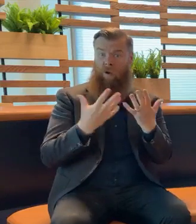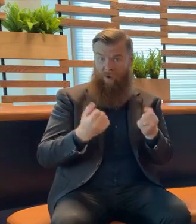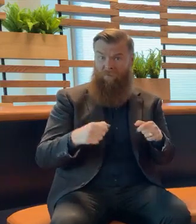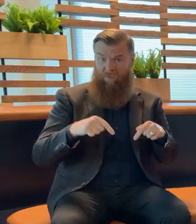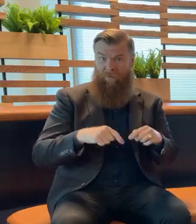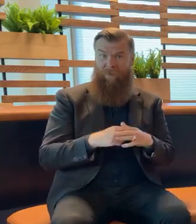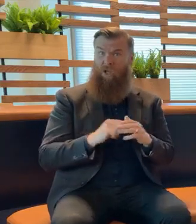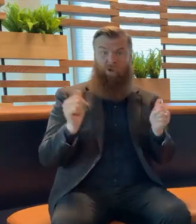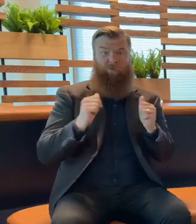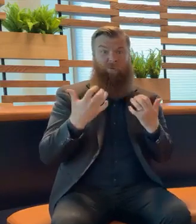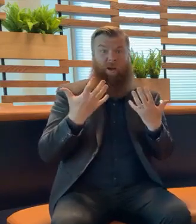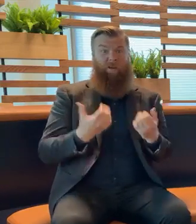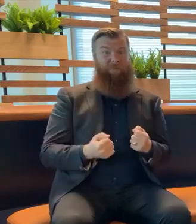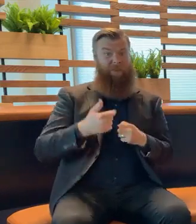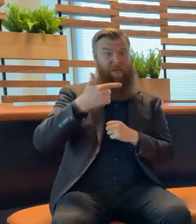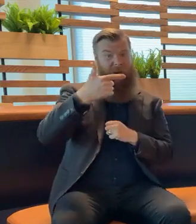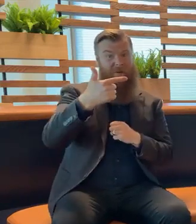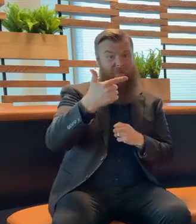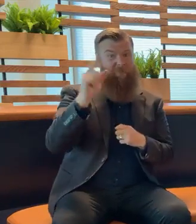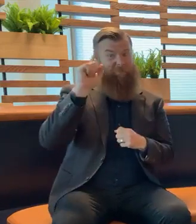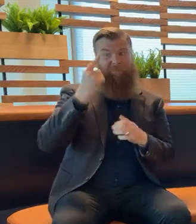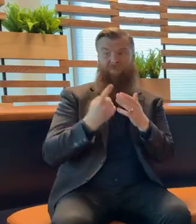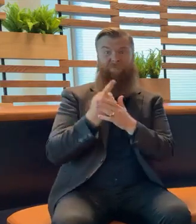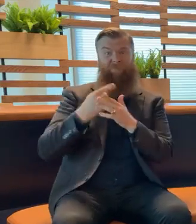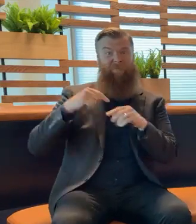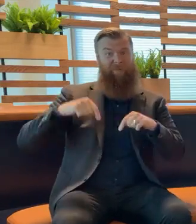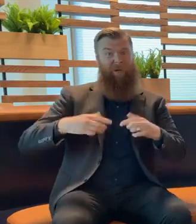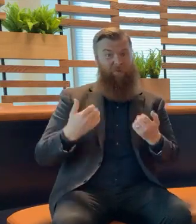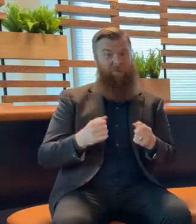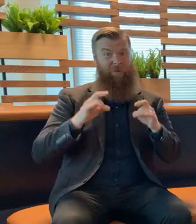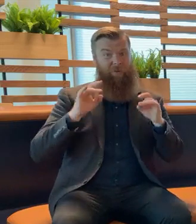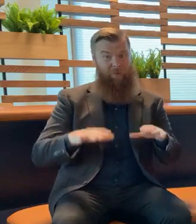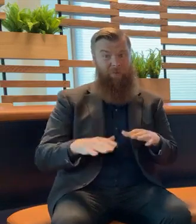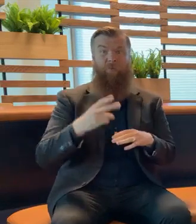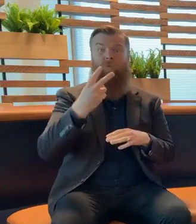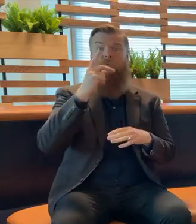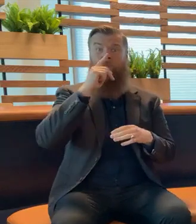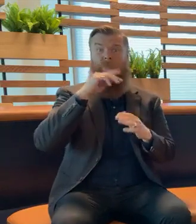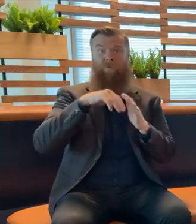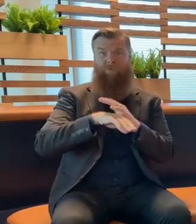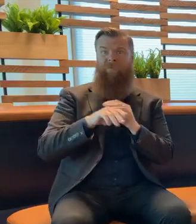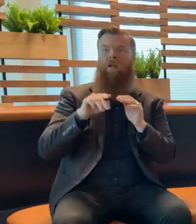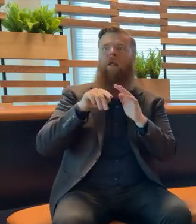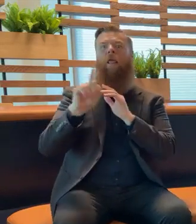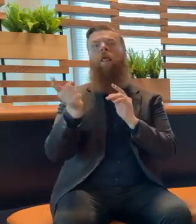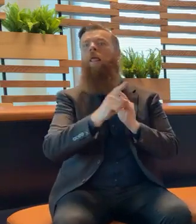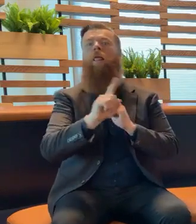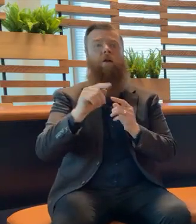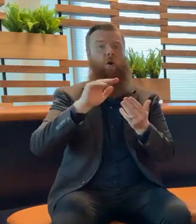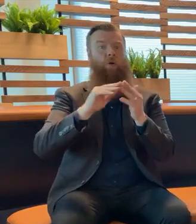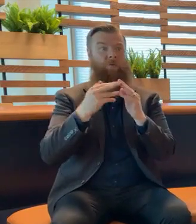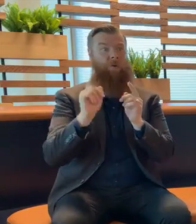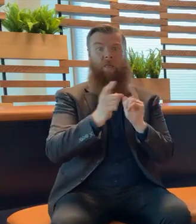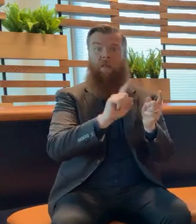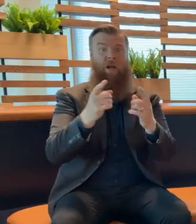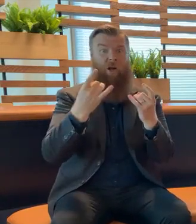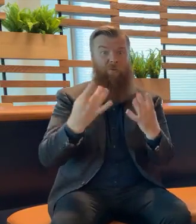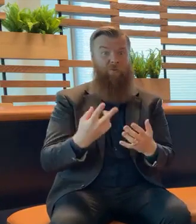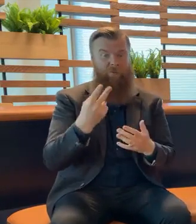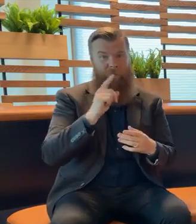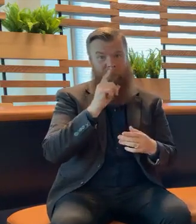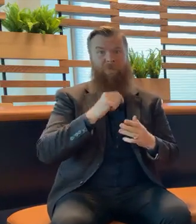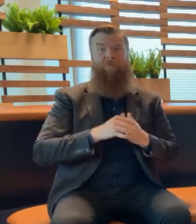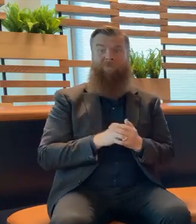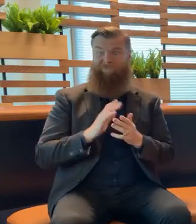have been diagnosed. Two of those have been in the community. We are finding over the last week the virus that